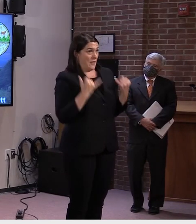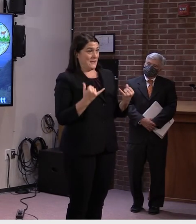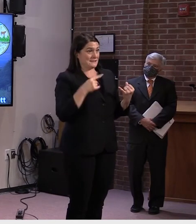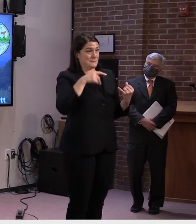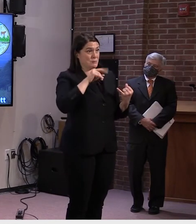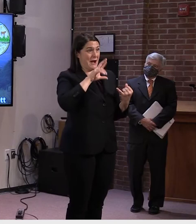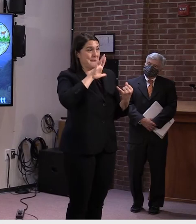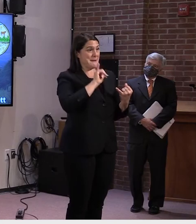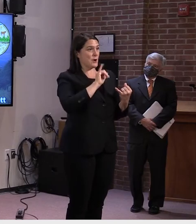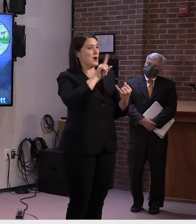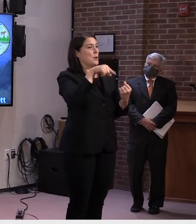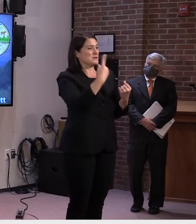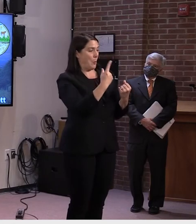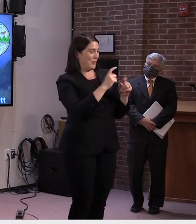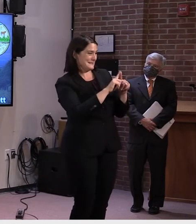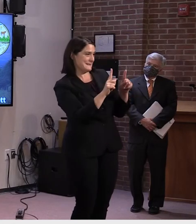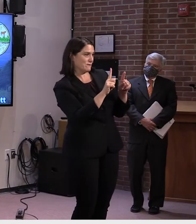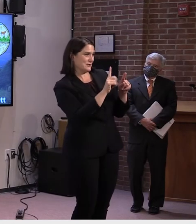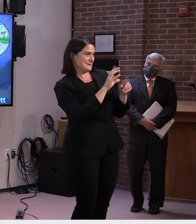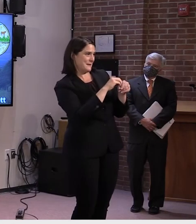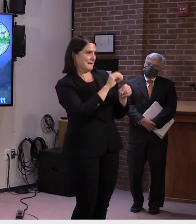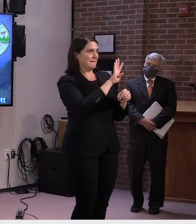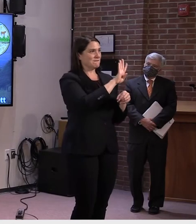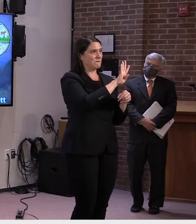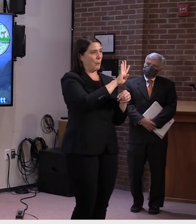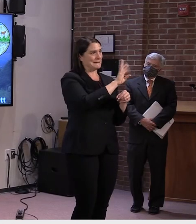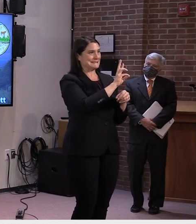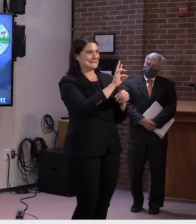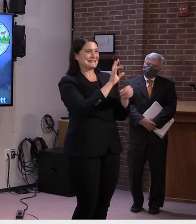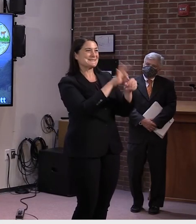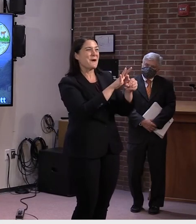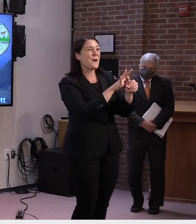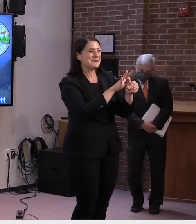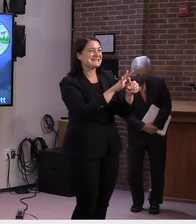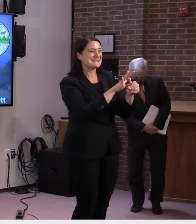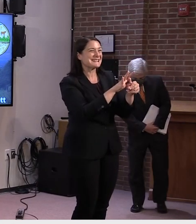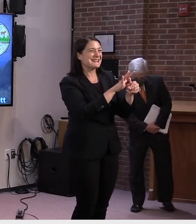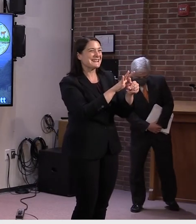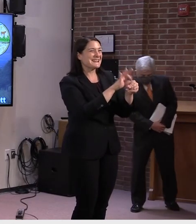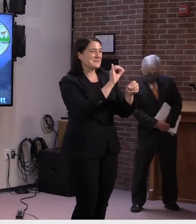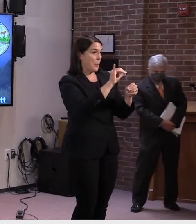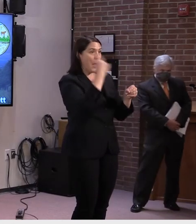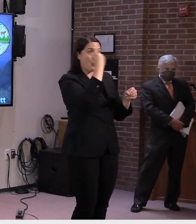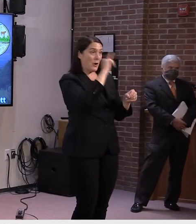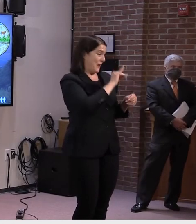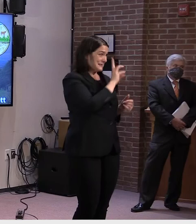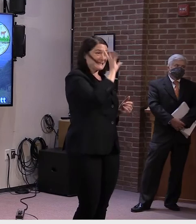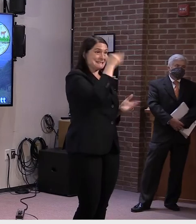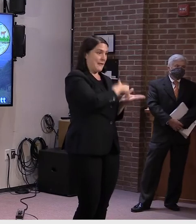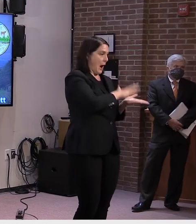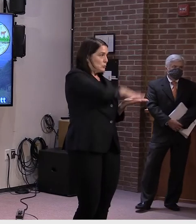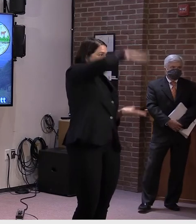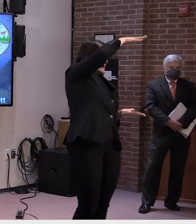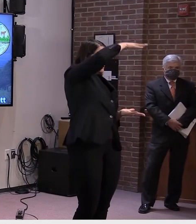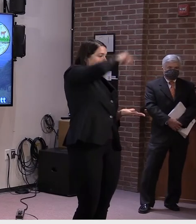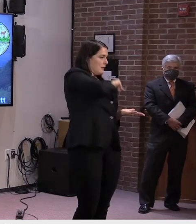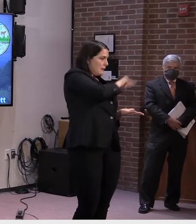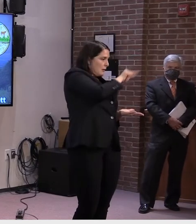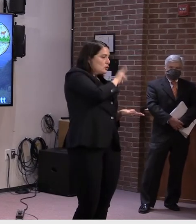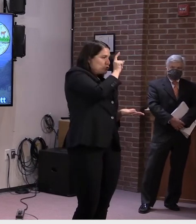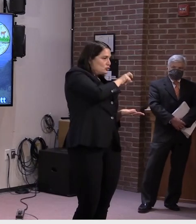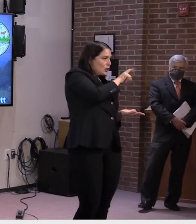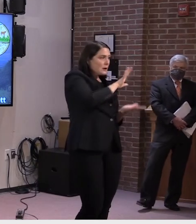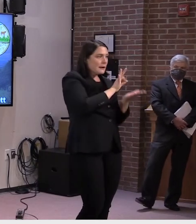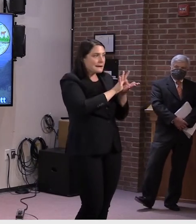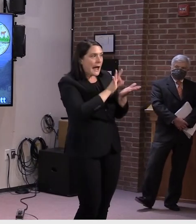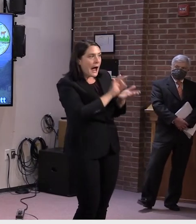by 46 votes. So those 6,000 being in that group of invalid ballots might have a turnout of a